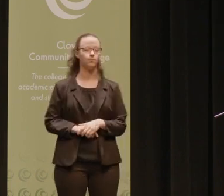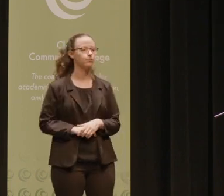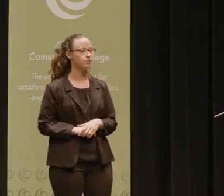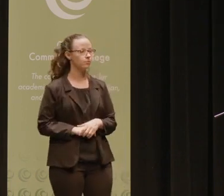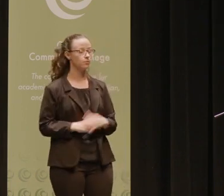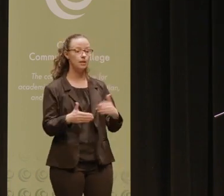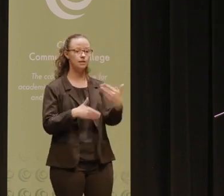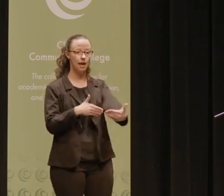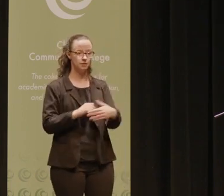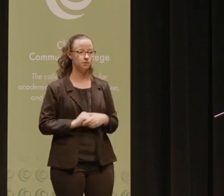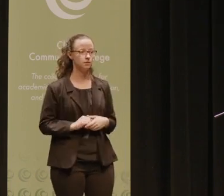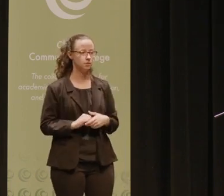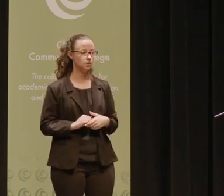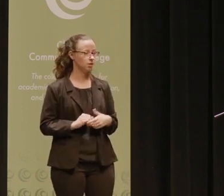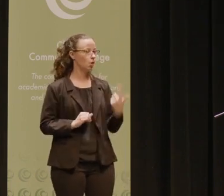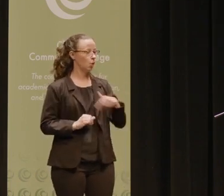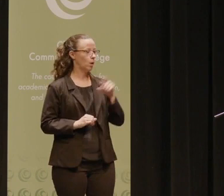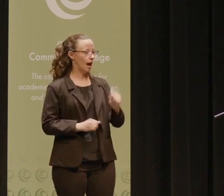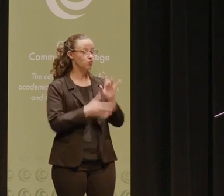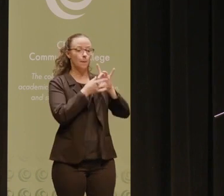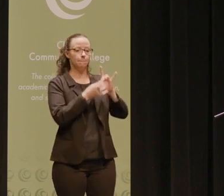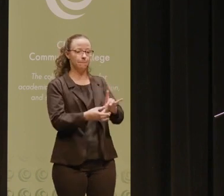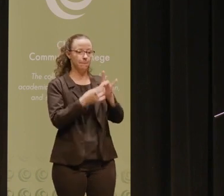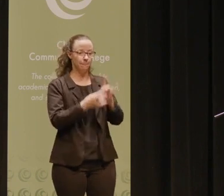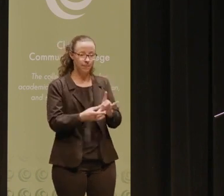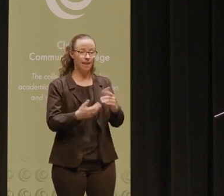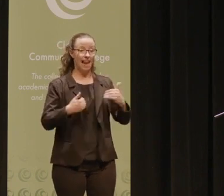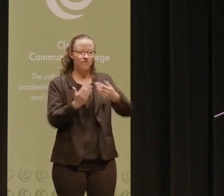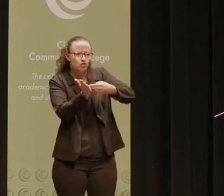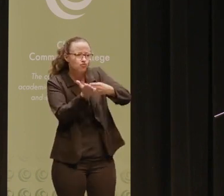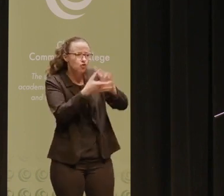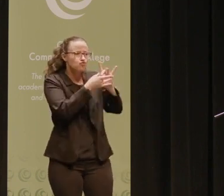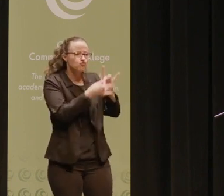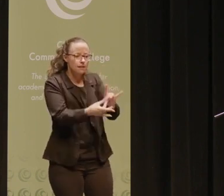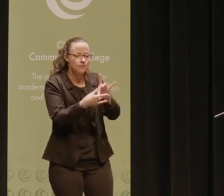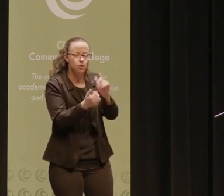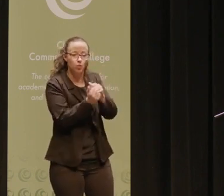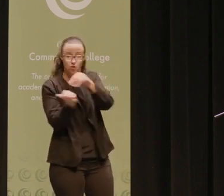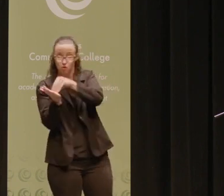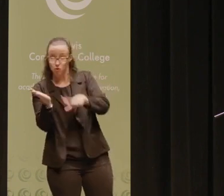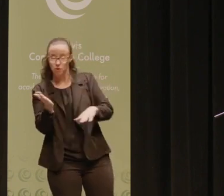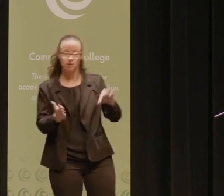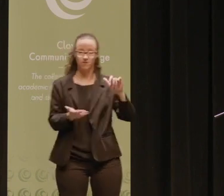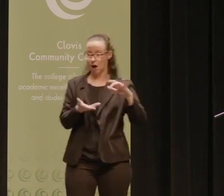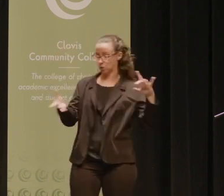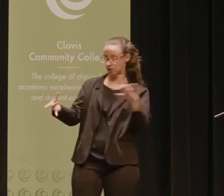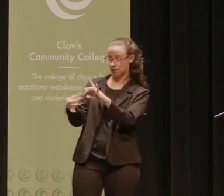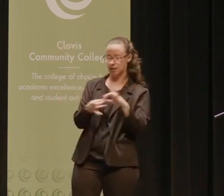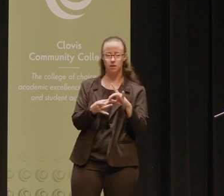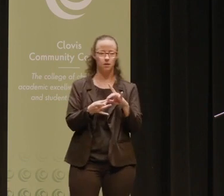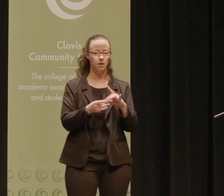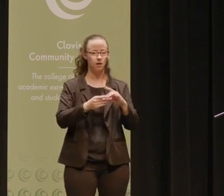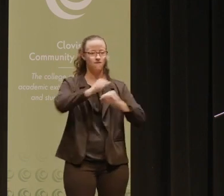Next, we must be relational. Authentic relationships between students and faculty that are grounded in